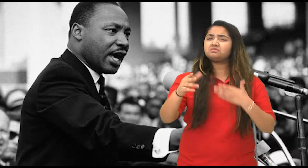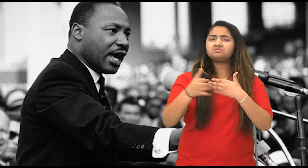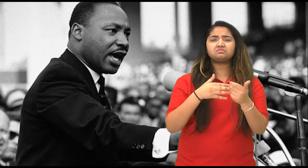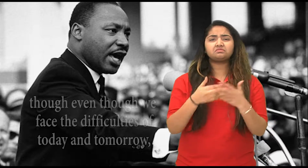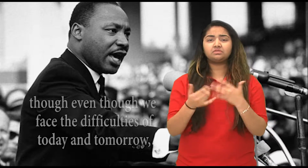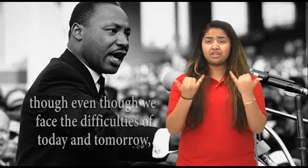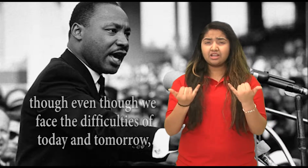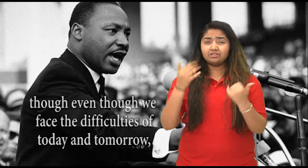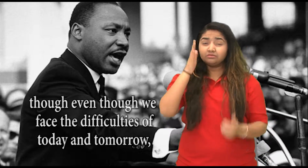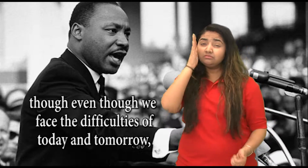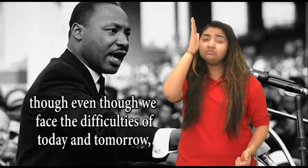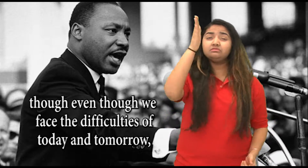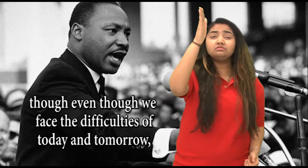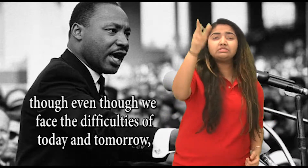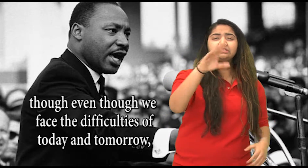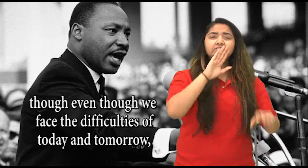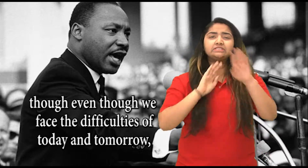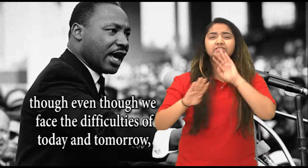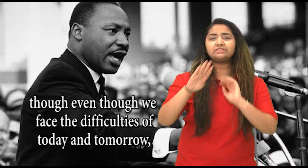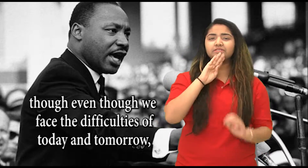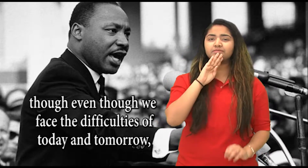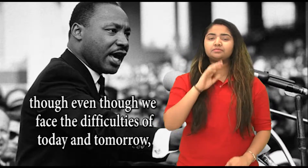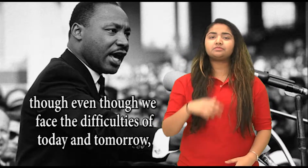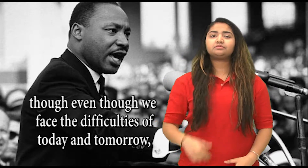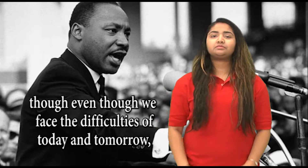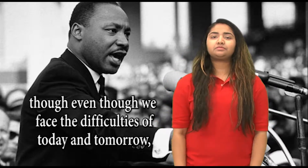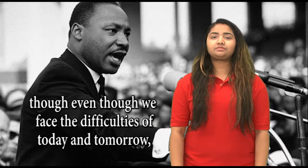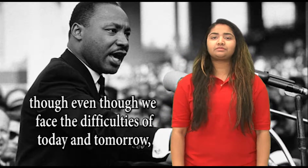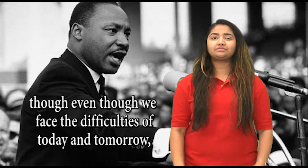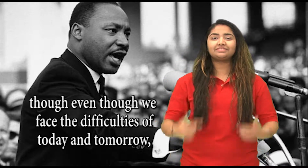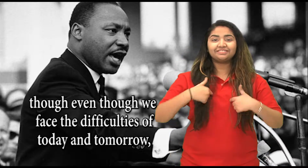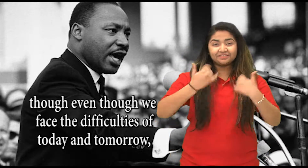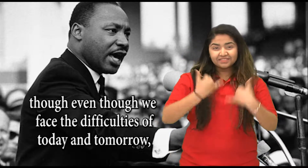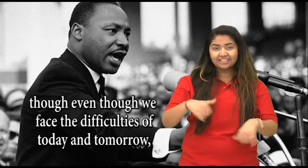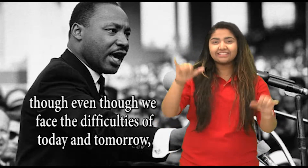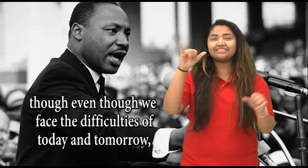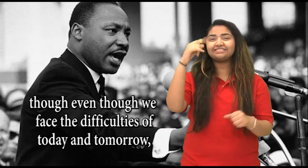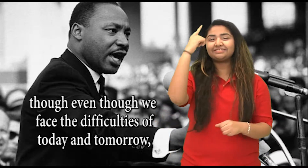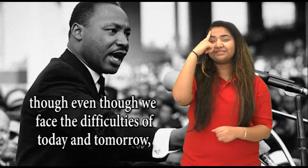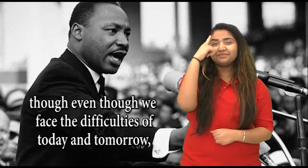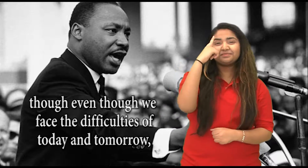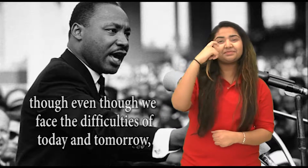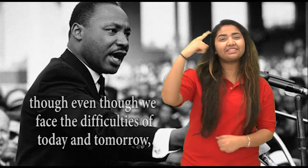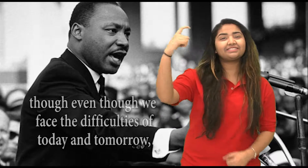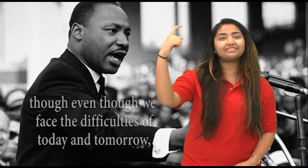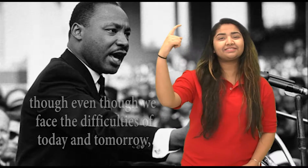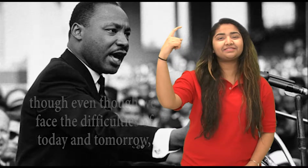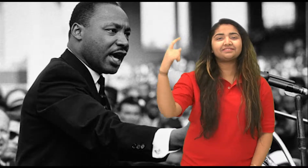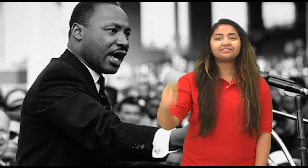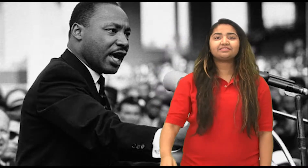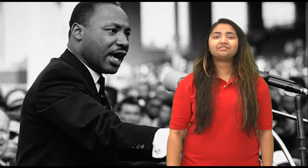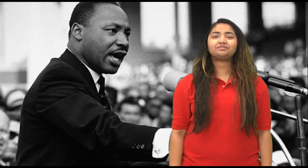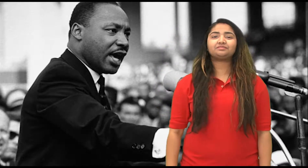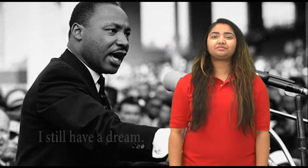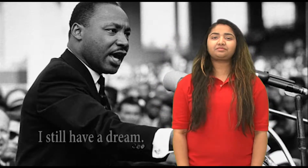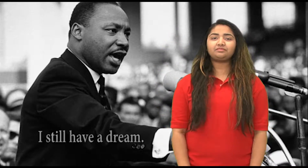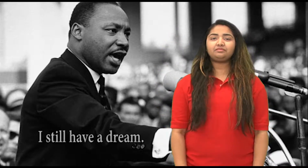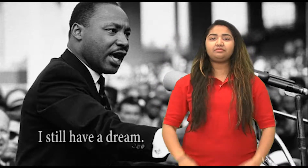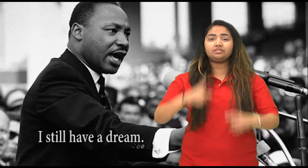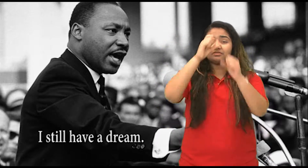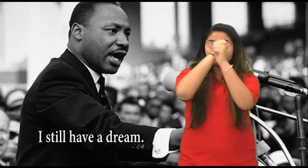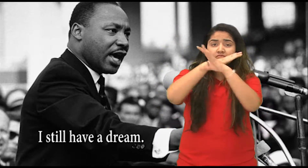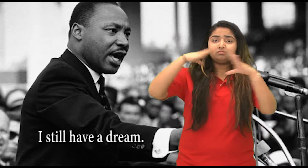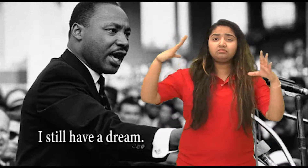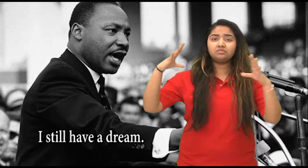and even though we face the difficulties of today and tomorrow, I